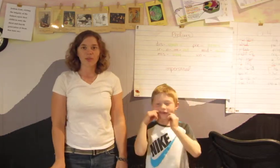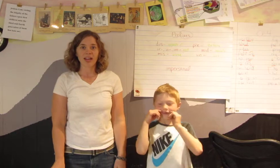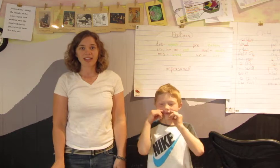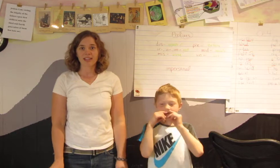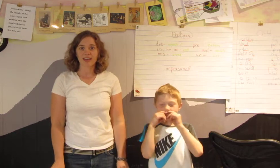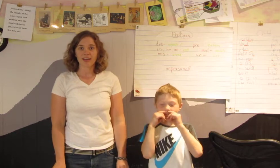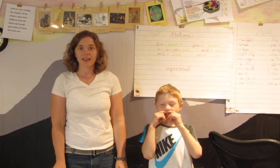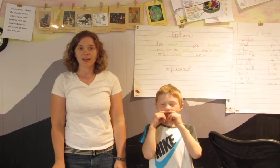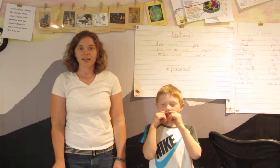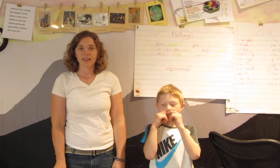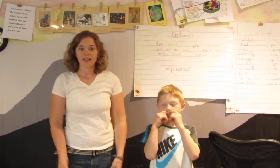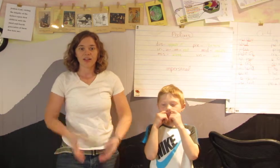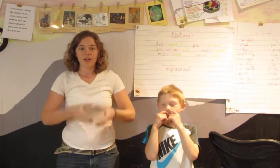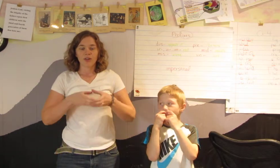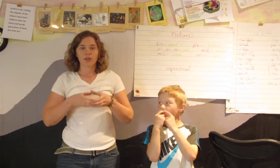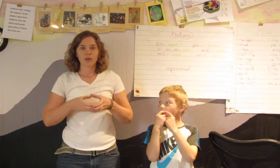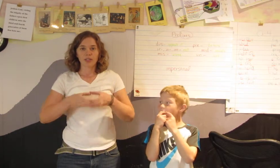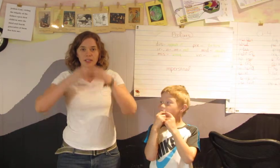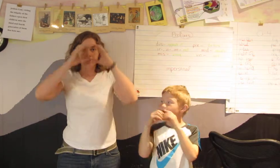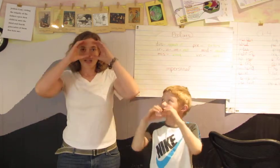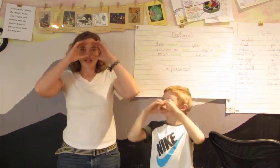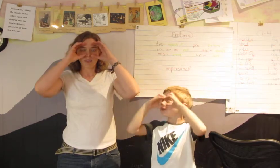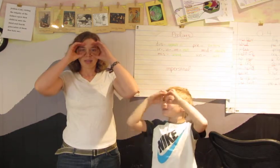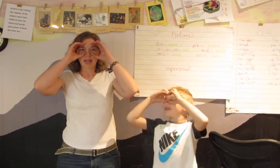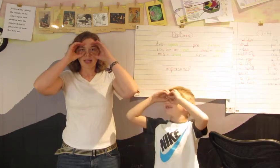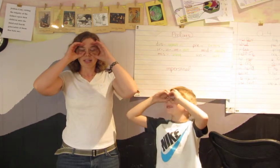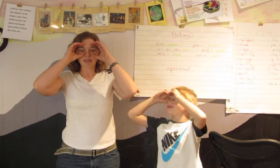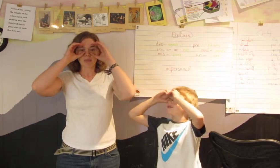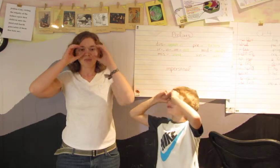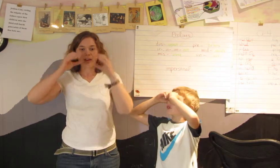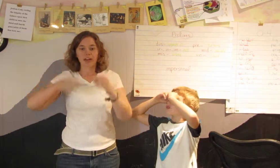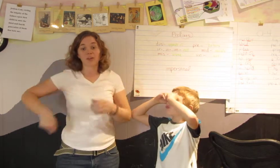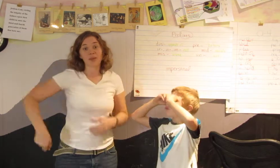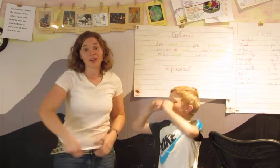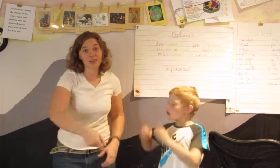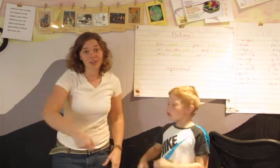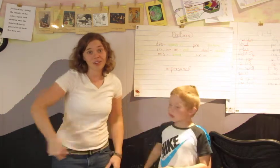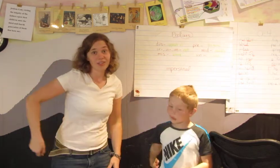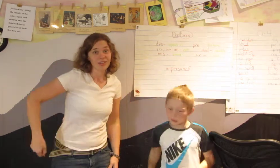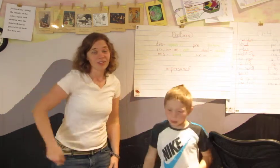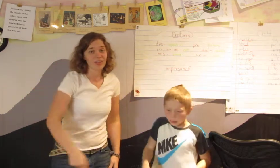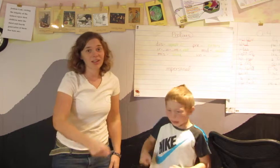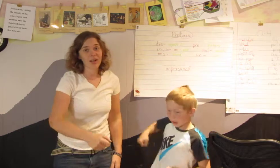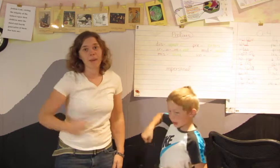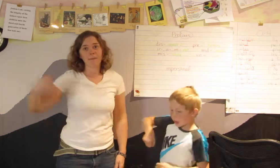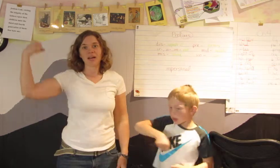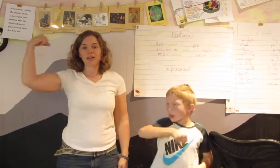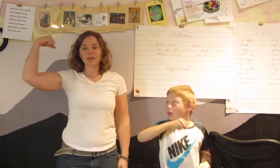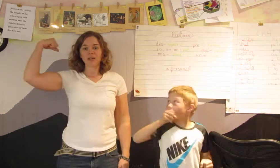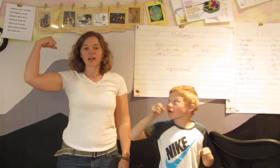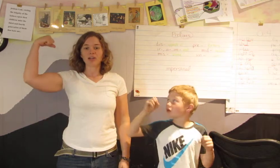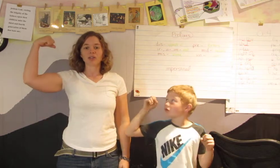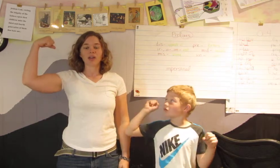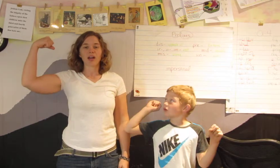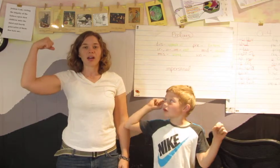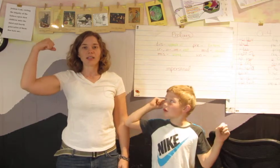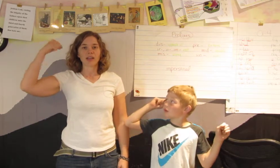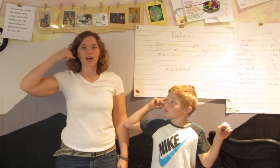plant cell nucleus cytoplasm vacuole mitochondria cell